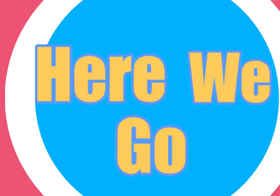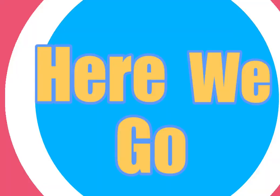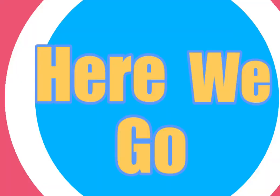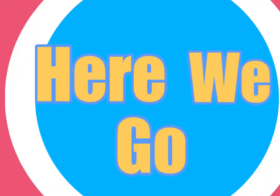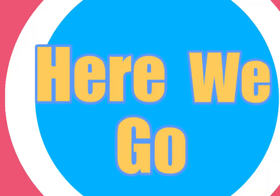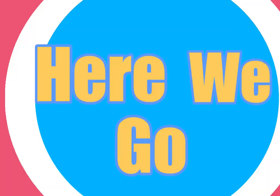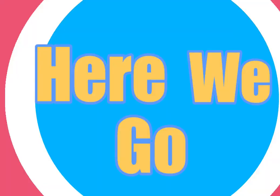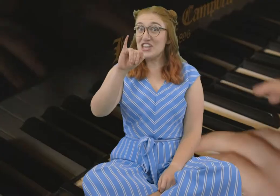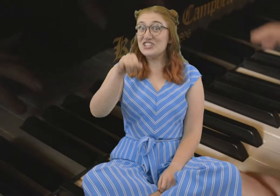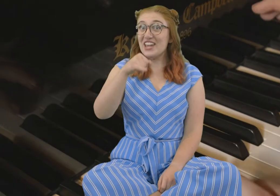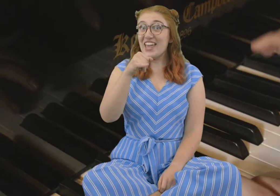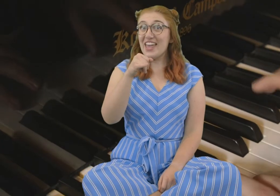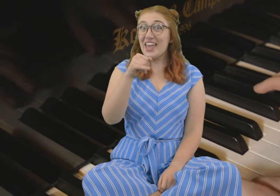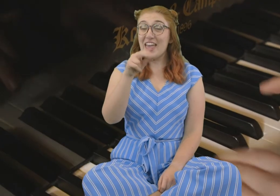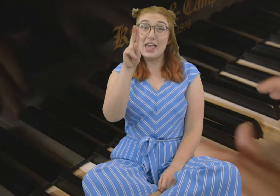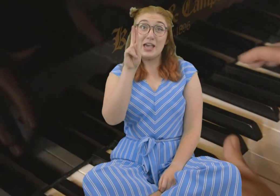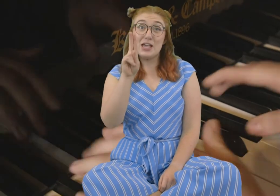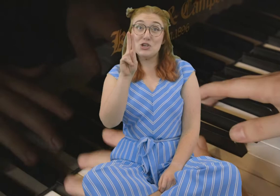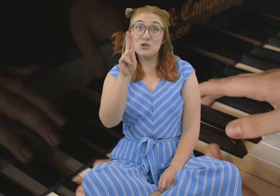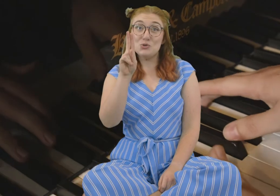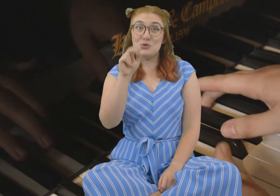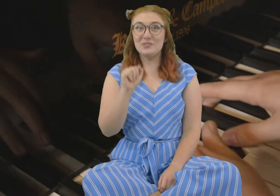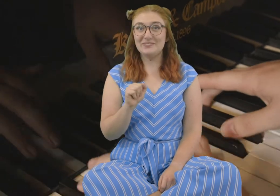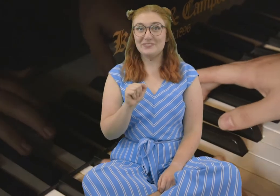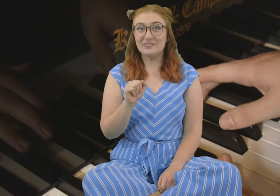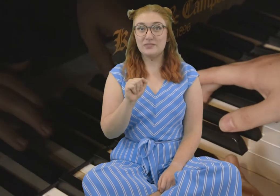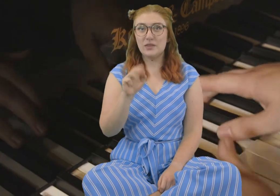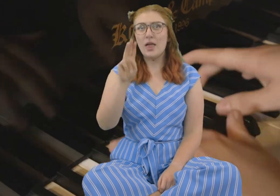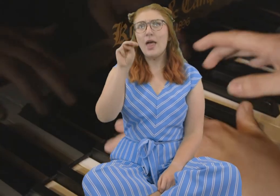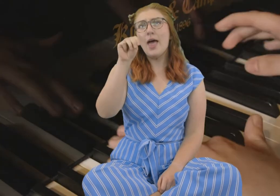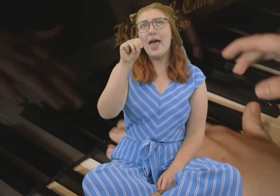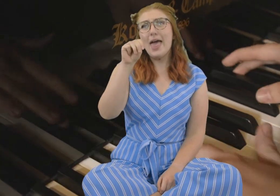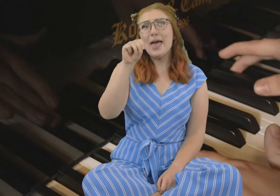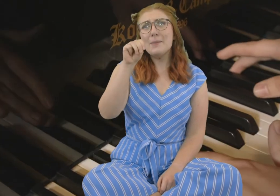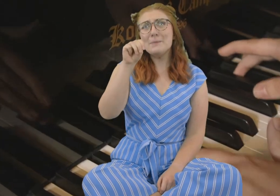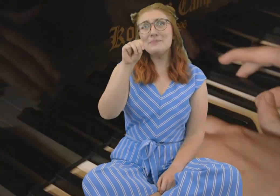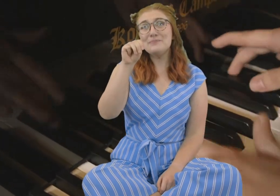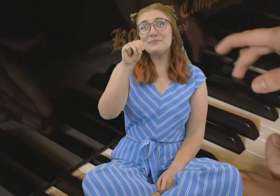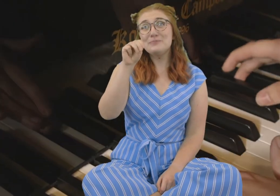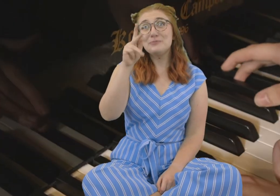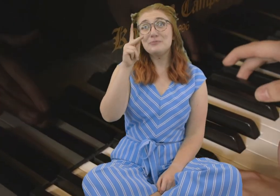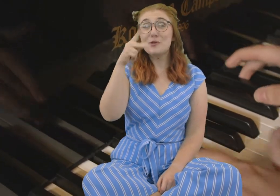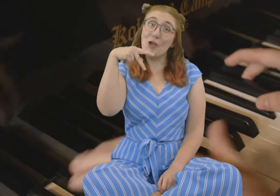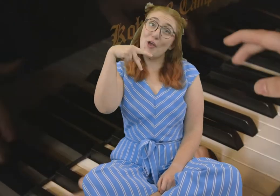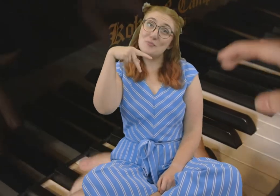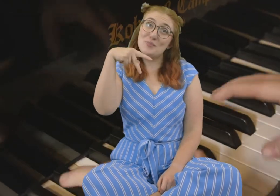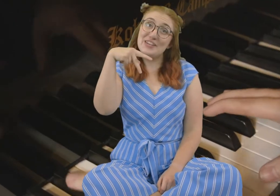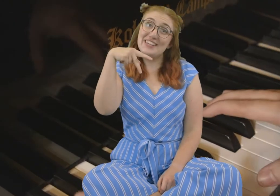go. J-U-M-P,